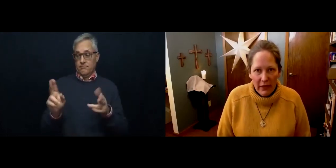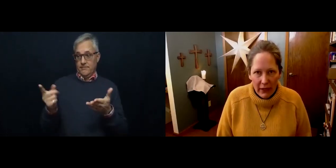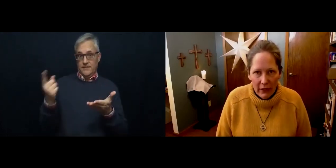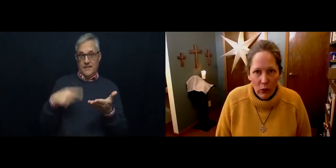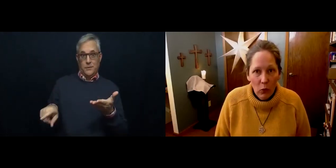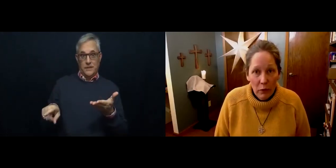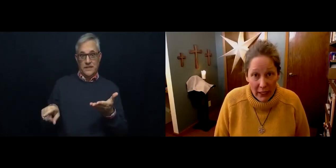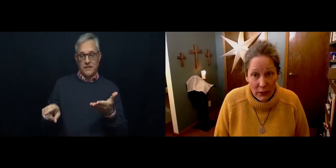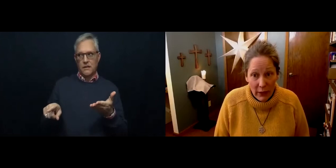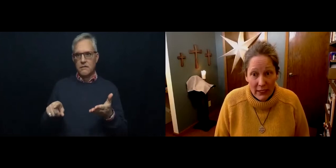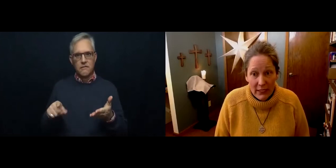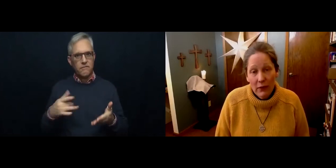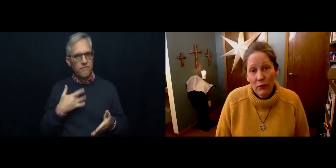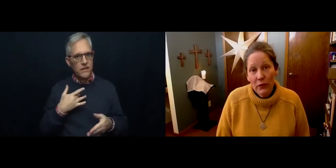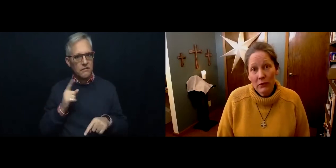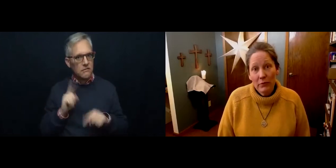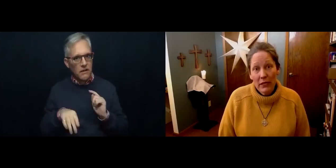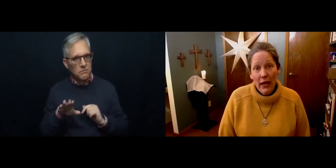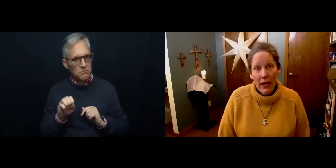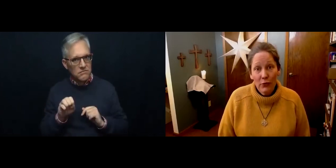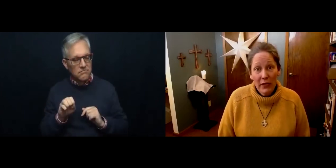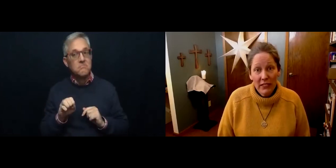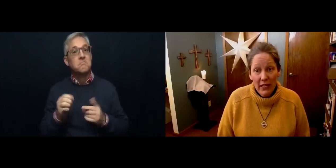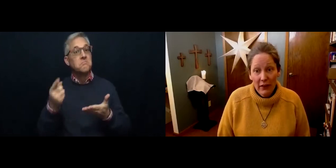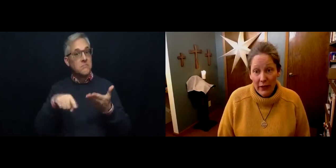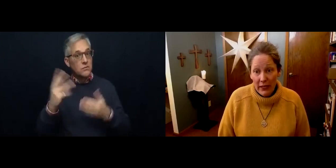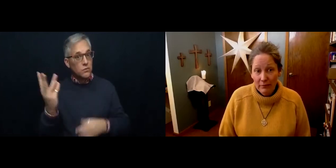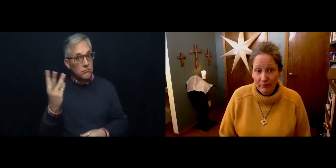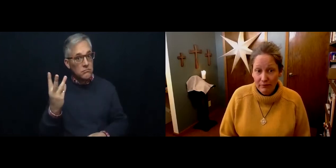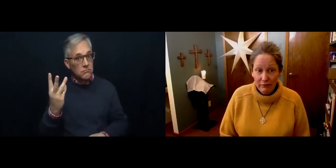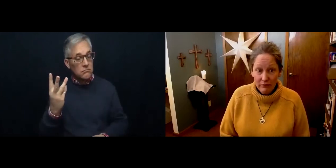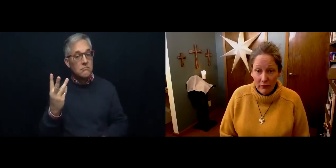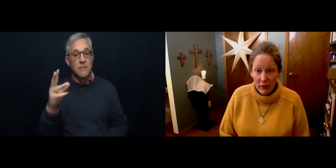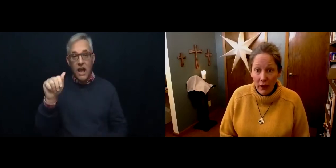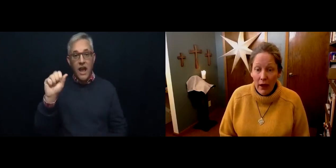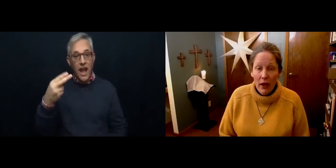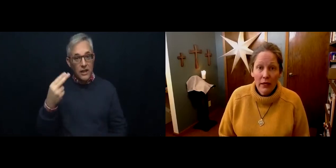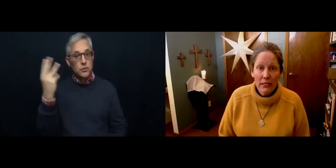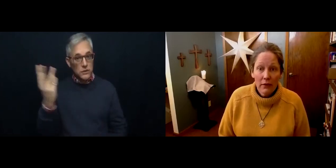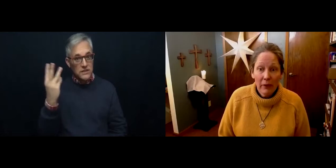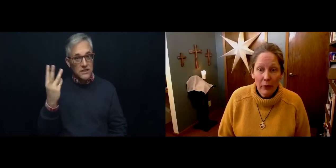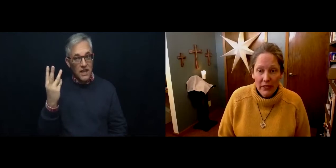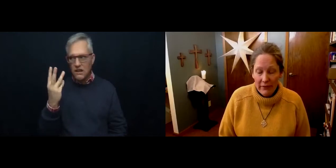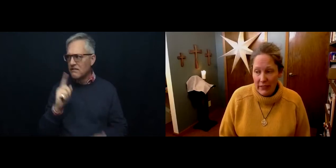it, next Wednesday will be Ash Wednesday already. That's on February 17.